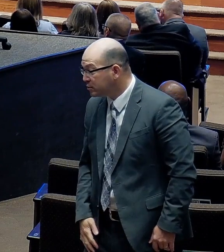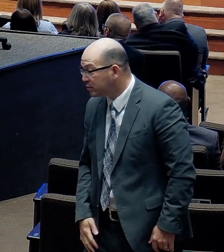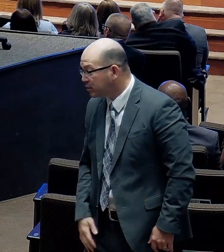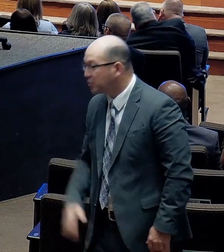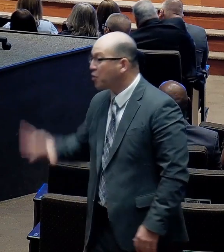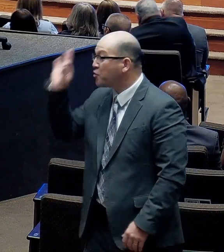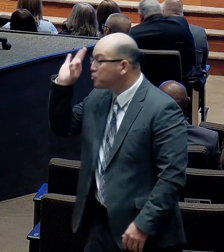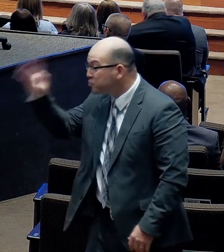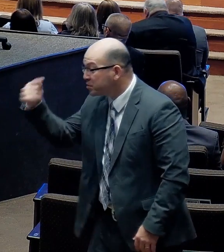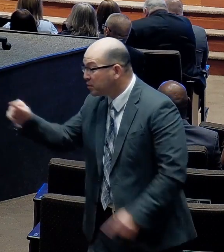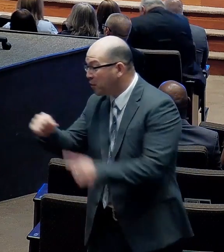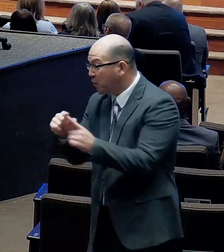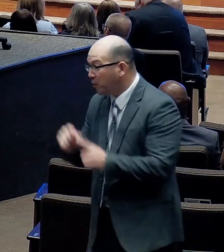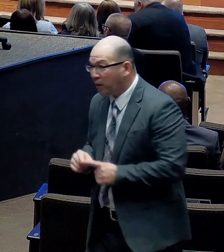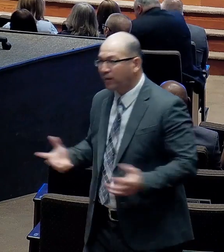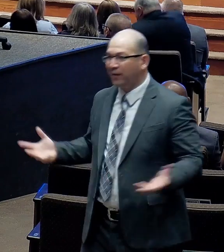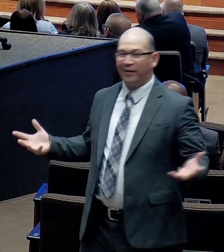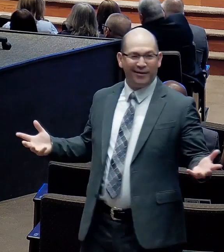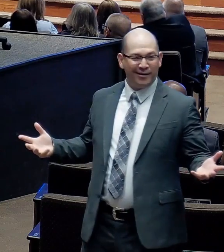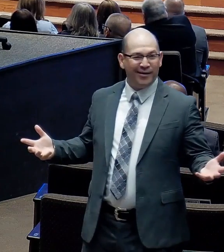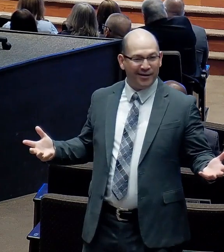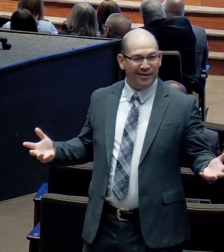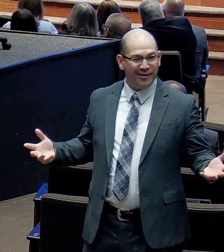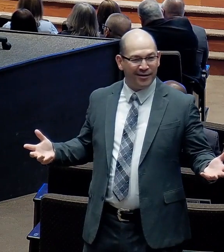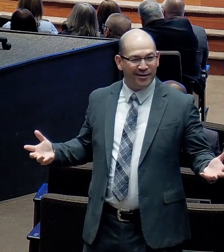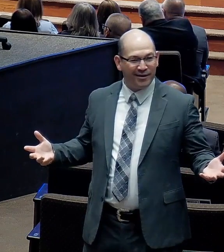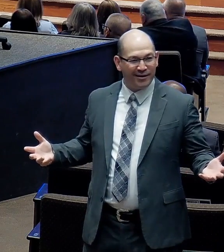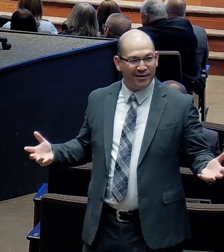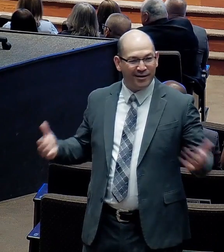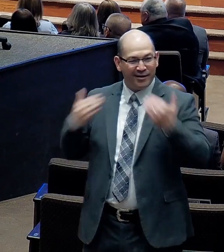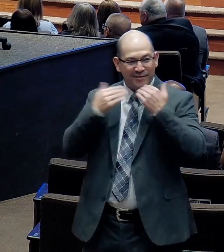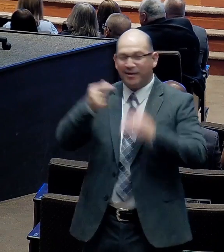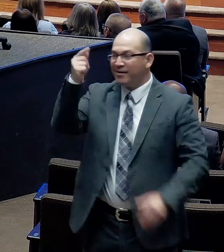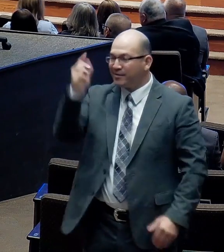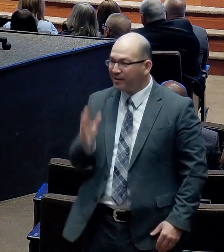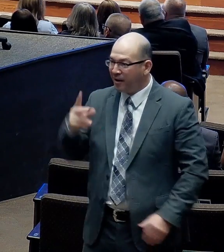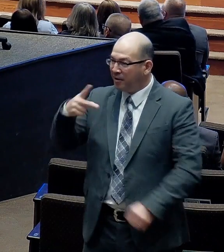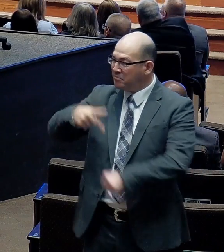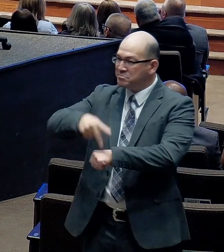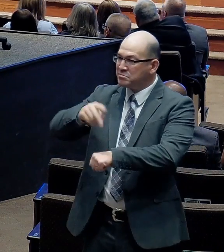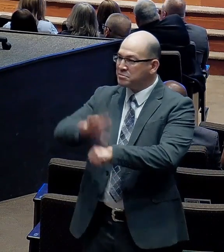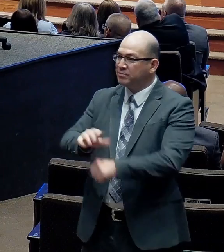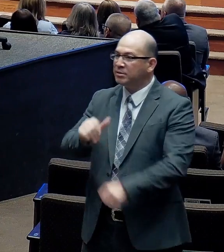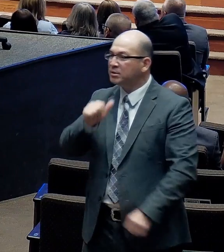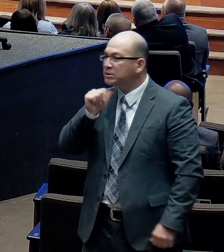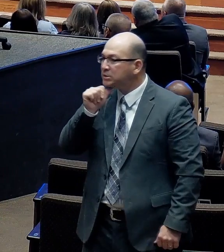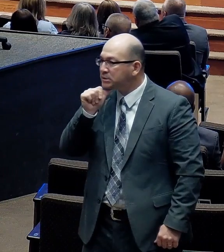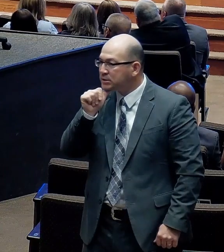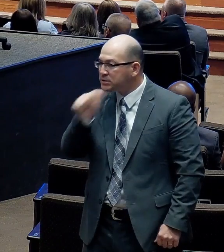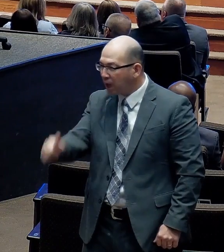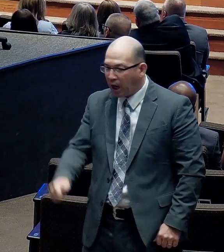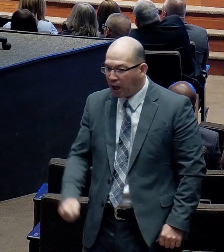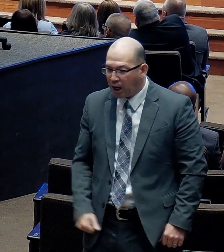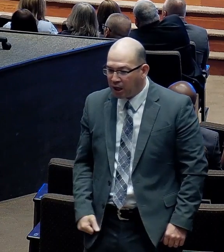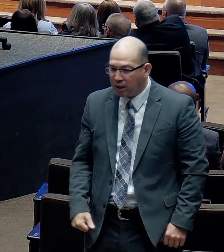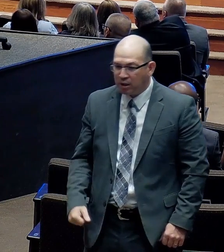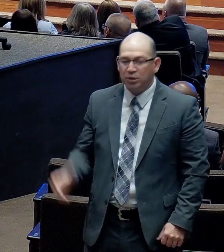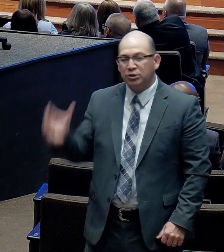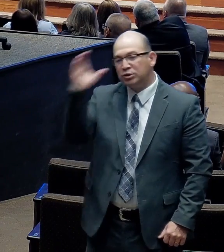Aren't we glad. That Pastor Chappell. not. Been 35 years. Looking for some other way to do it. Other